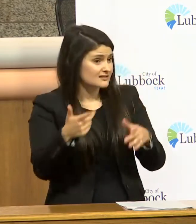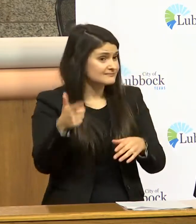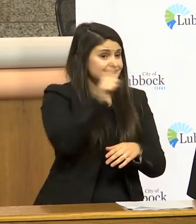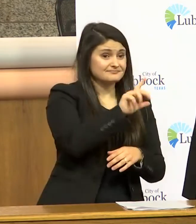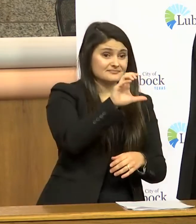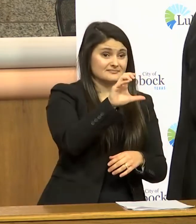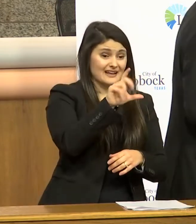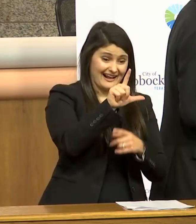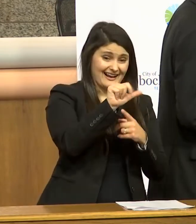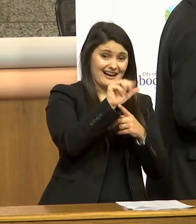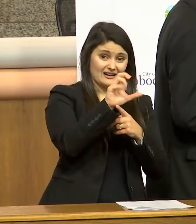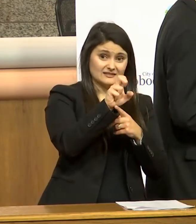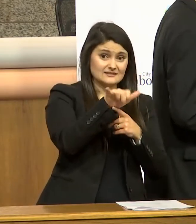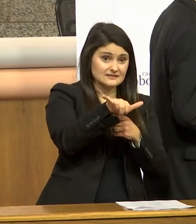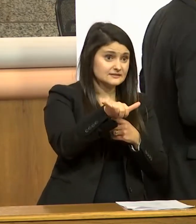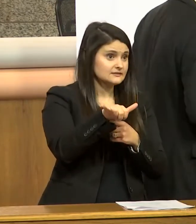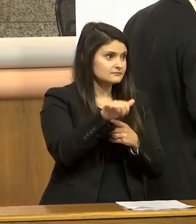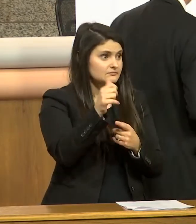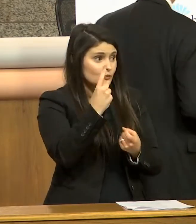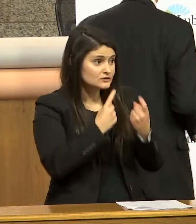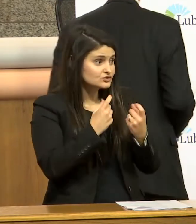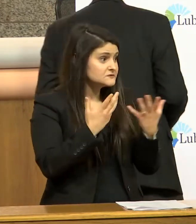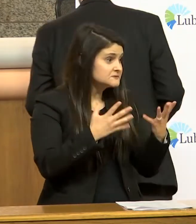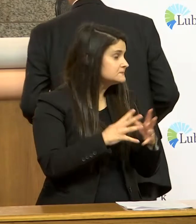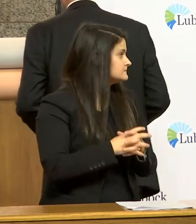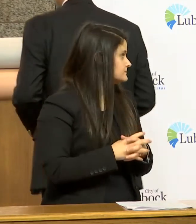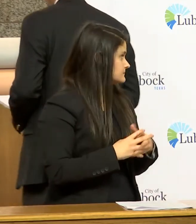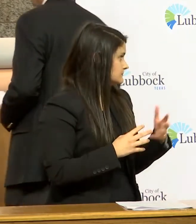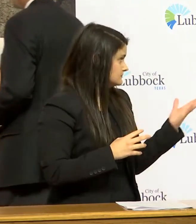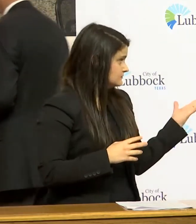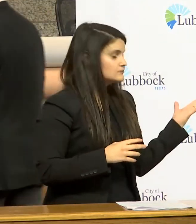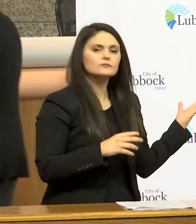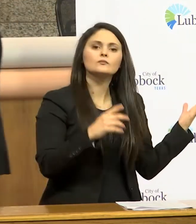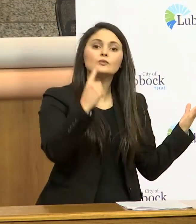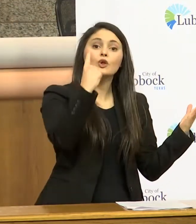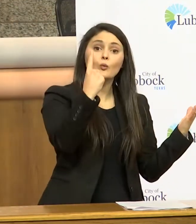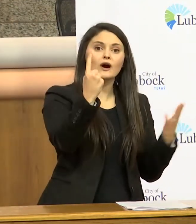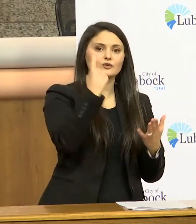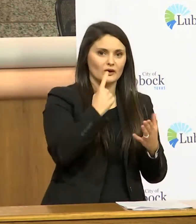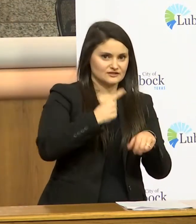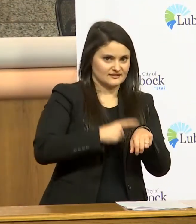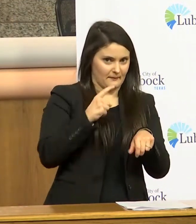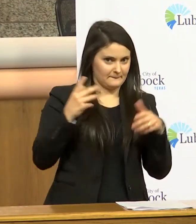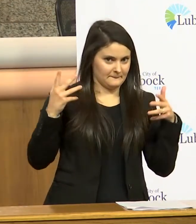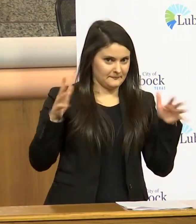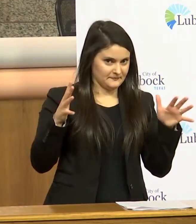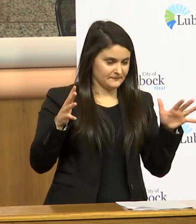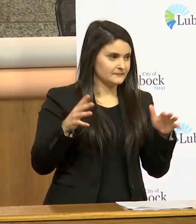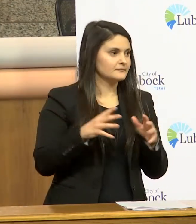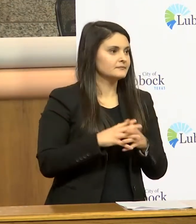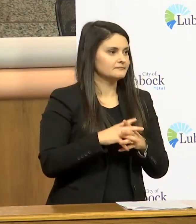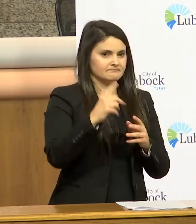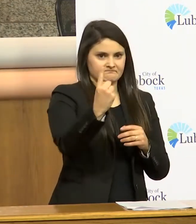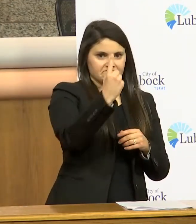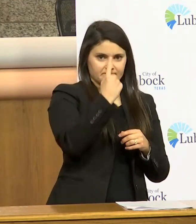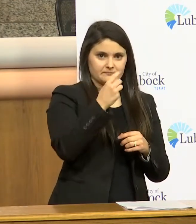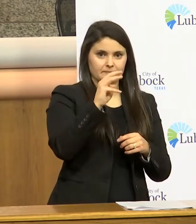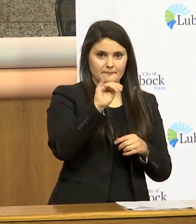question or two all right okay we're going to do one question at a time if you all come up to the mic